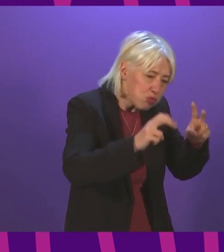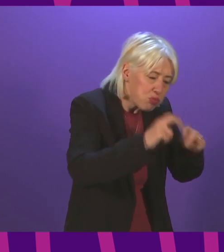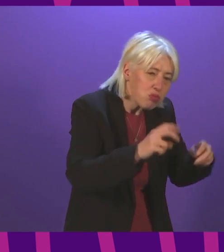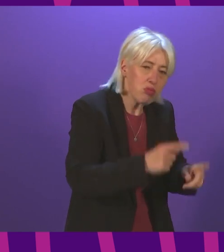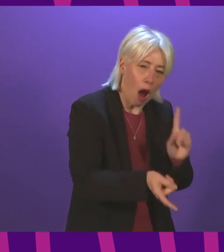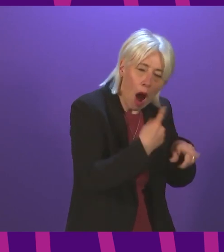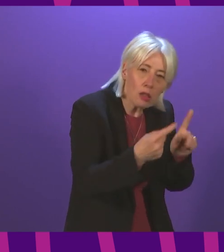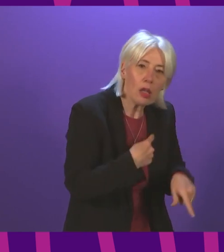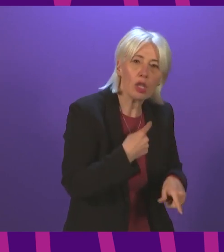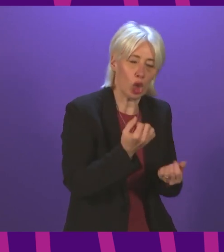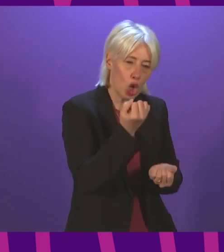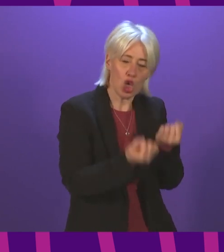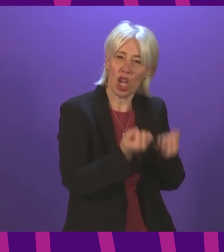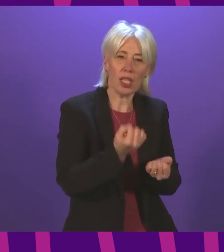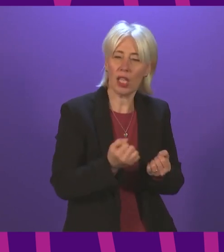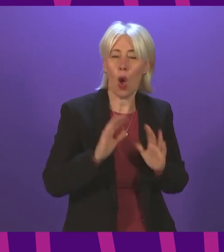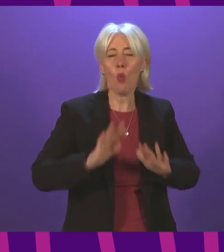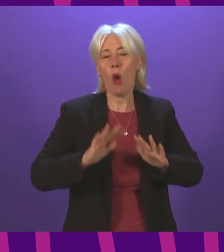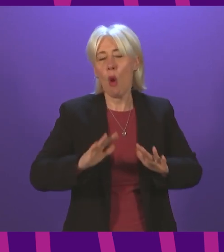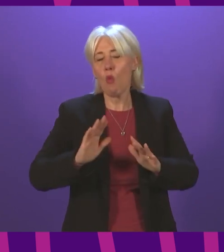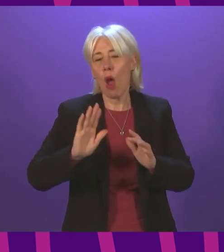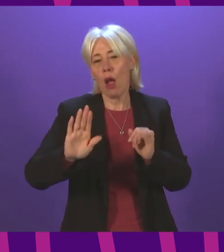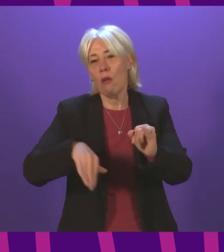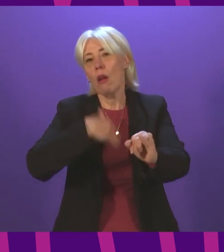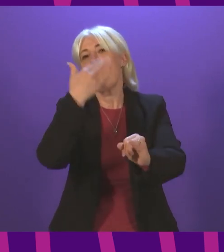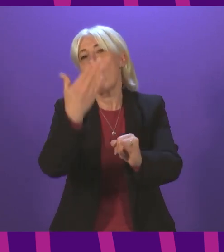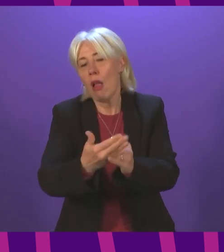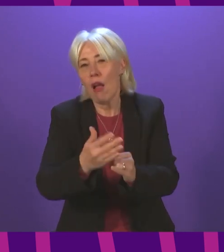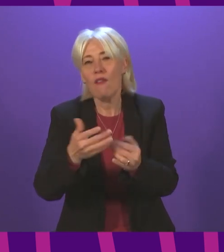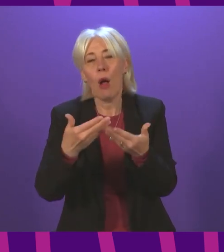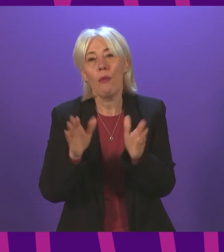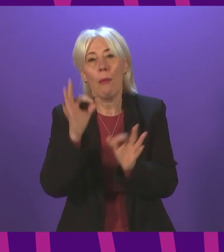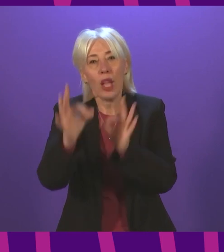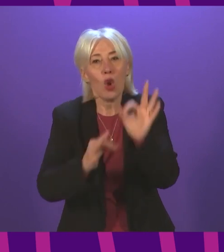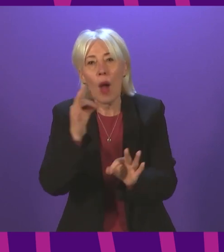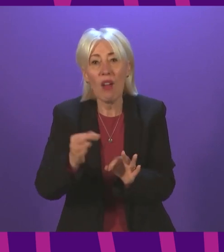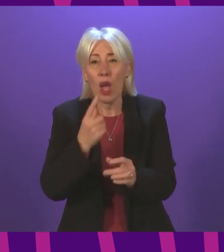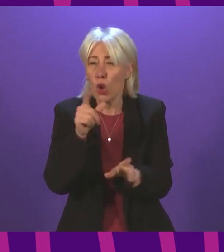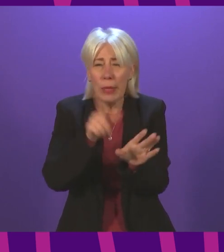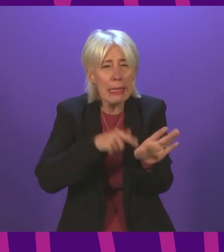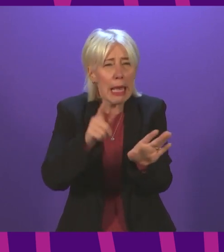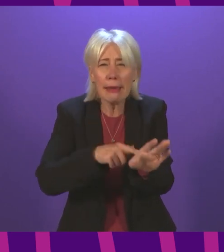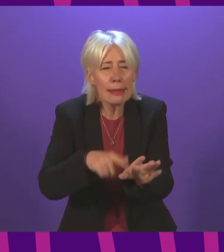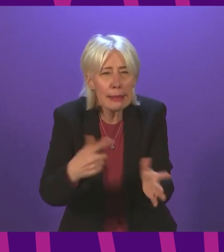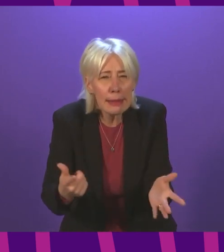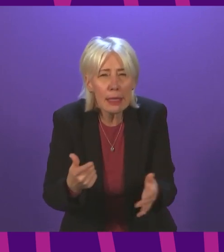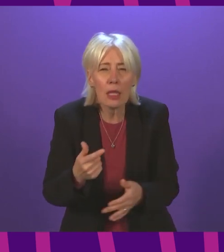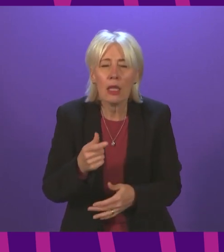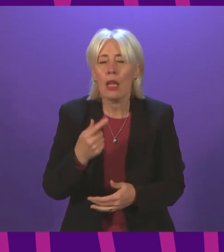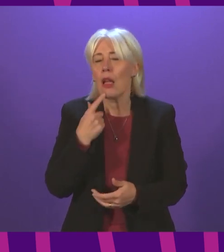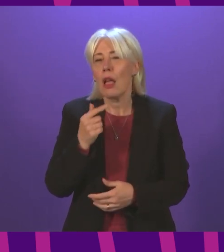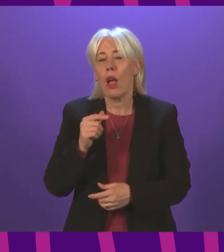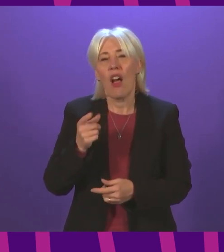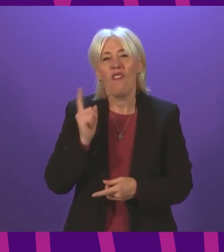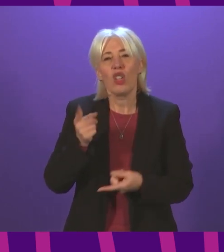Because we can't wait for the outcome of the public inquiry for families to get justice. That could take years. Words of sympathy from the First